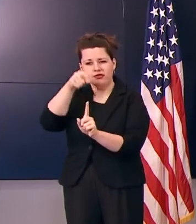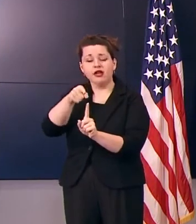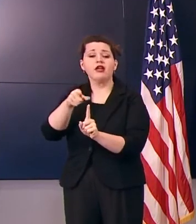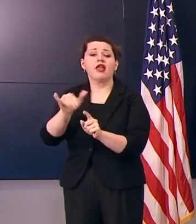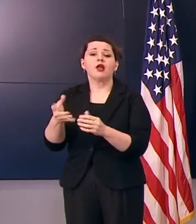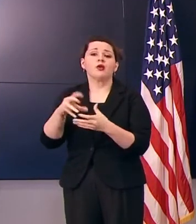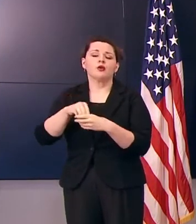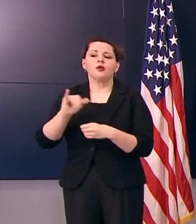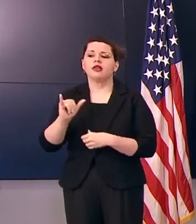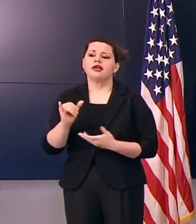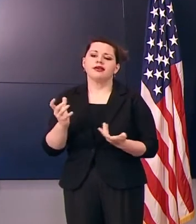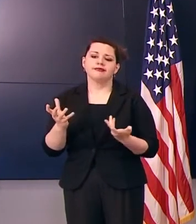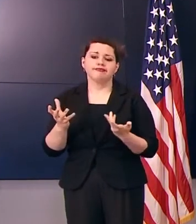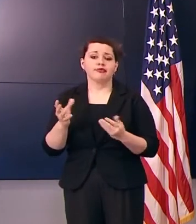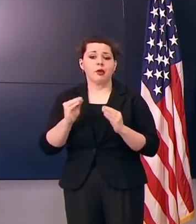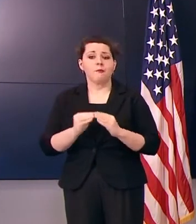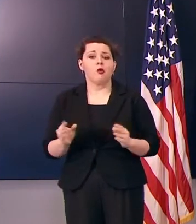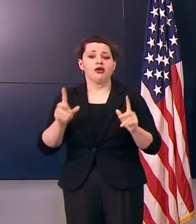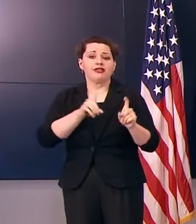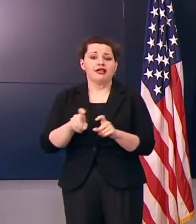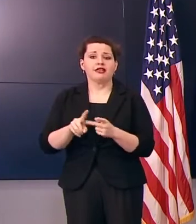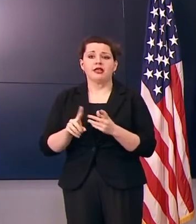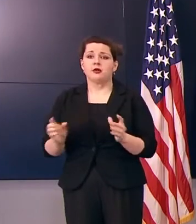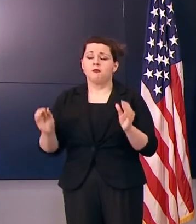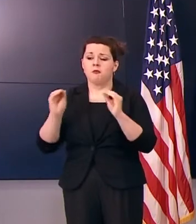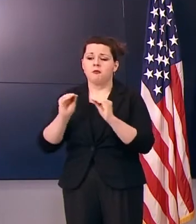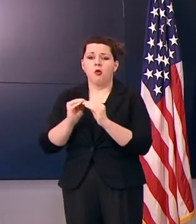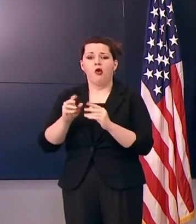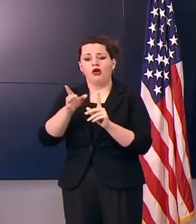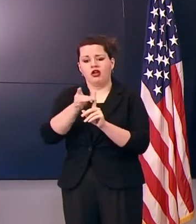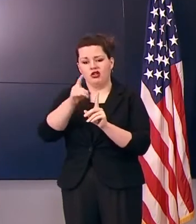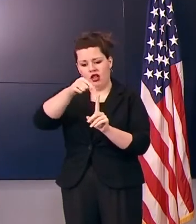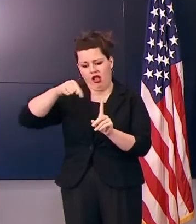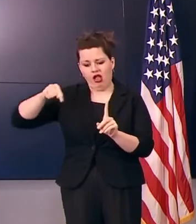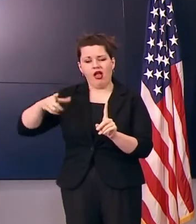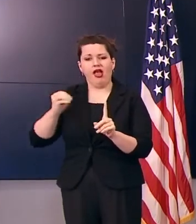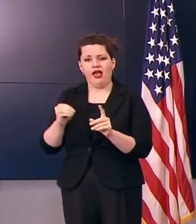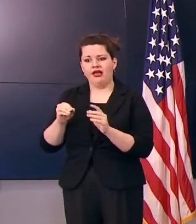enhanced testing and enhanced contact tracing and case investigation.